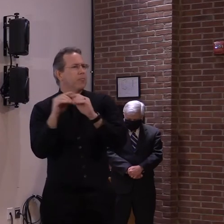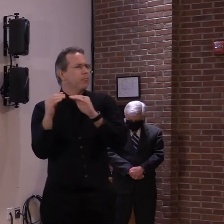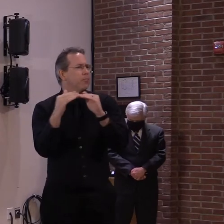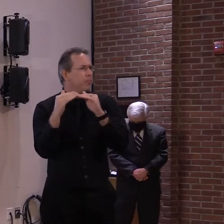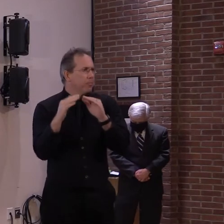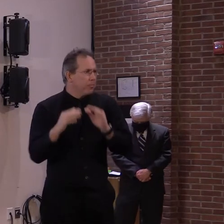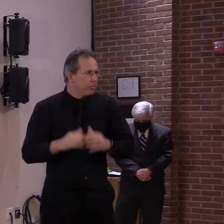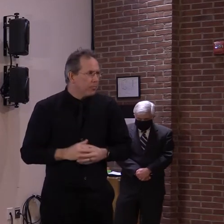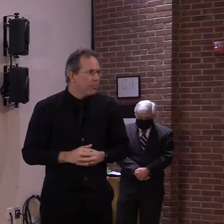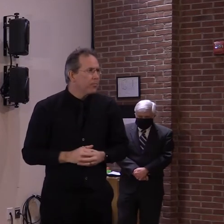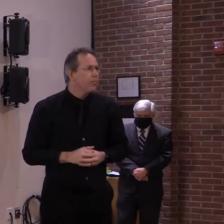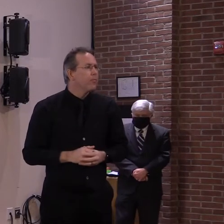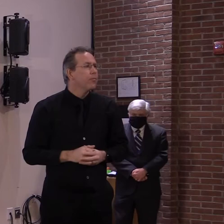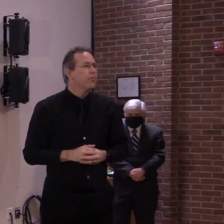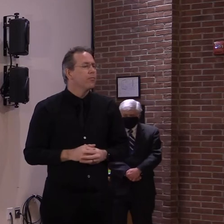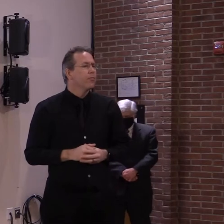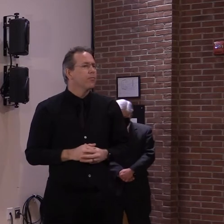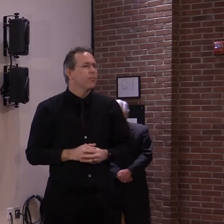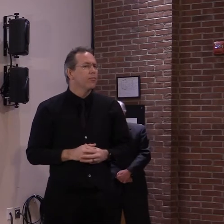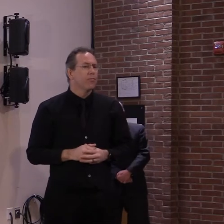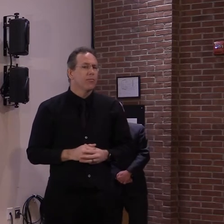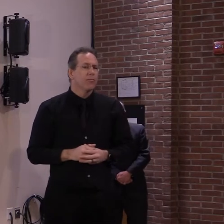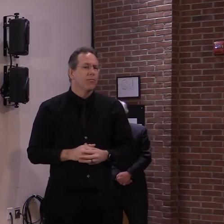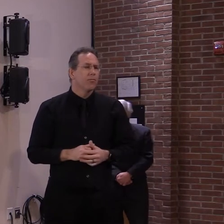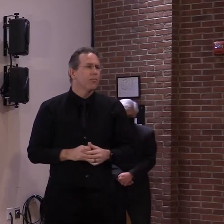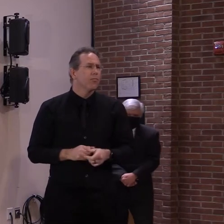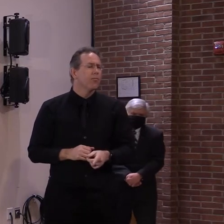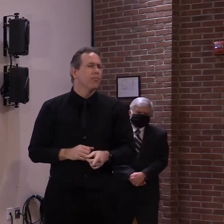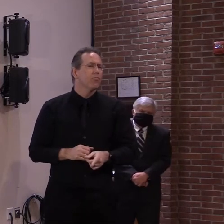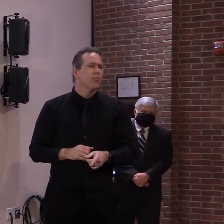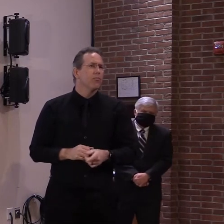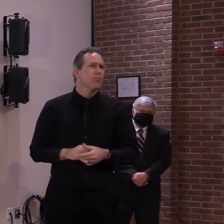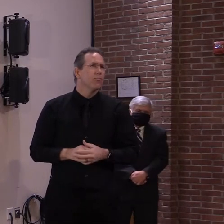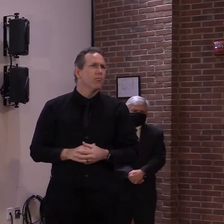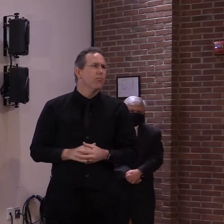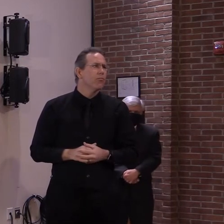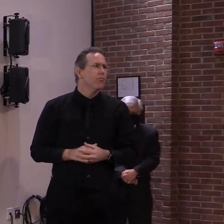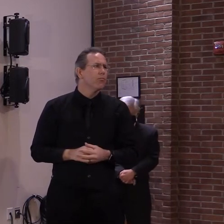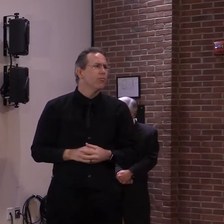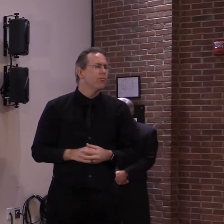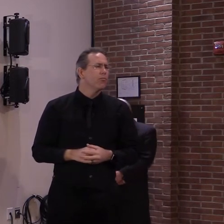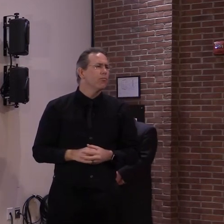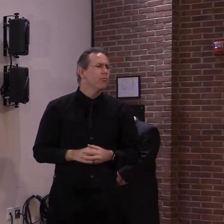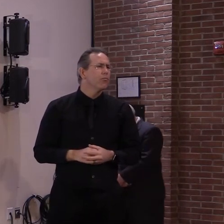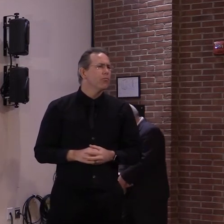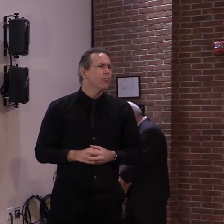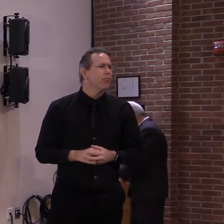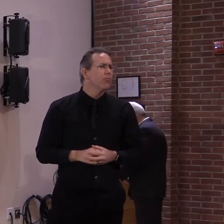Thank you very much. Um, I'm done. Thank you. Tim, Vermont Business Magazine.